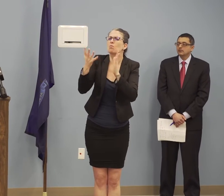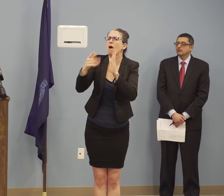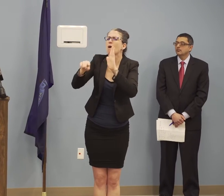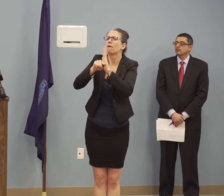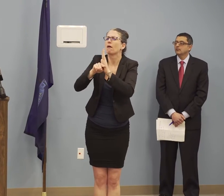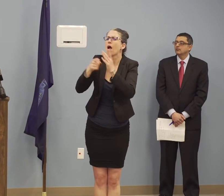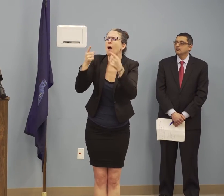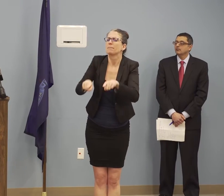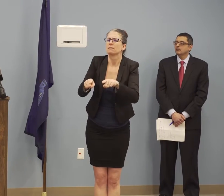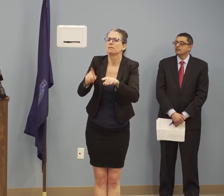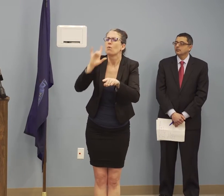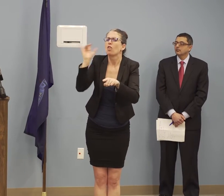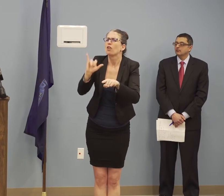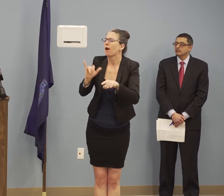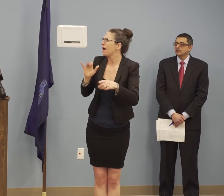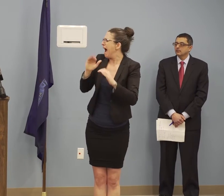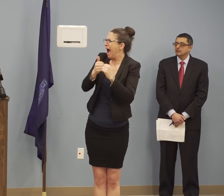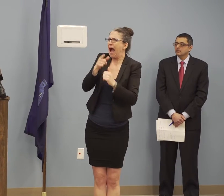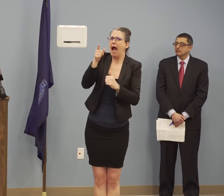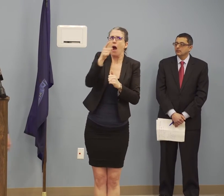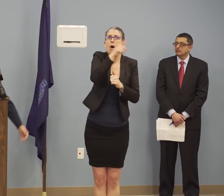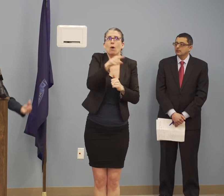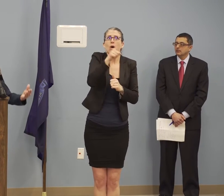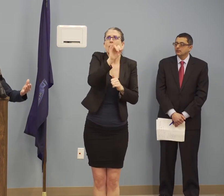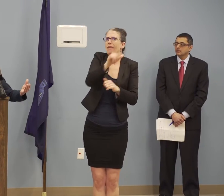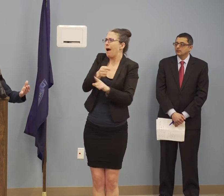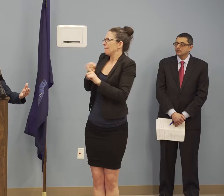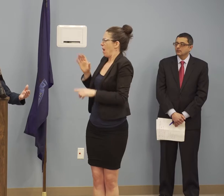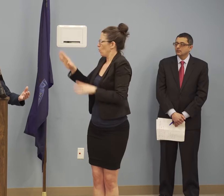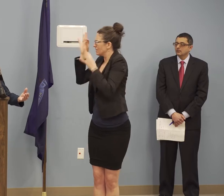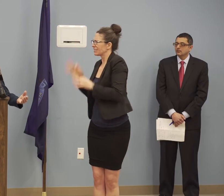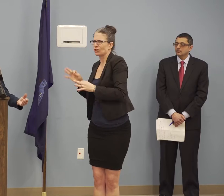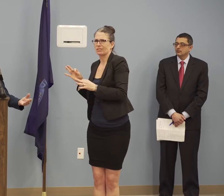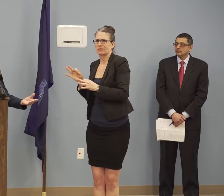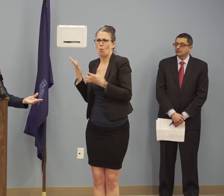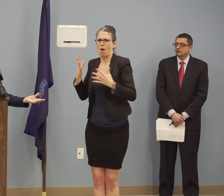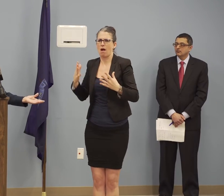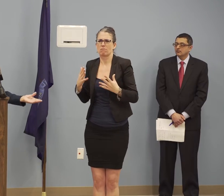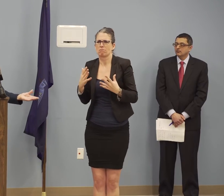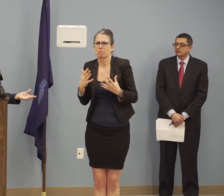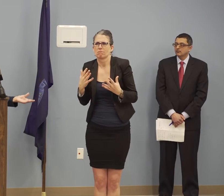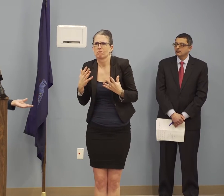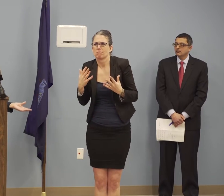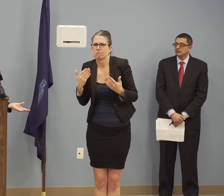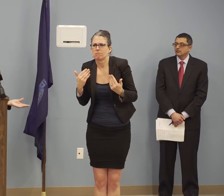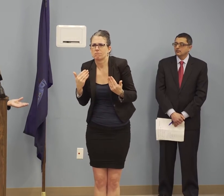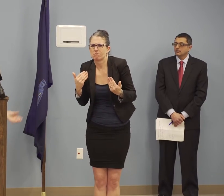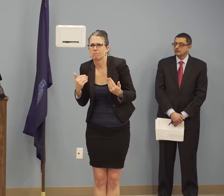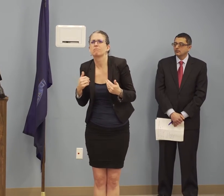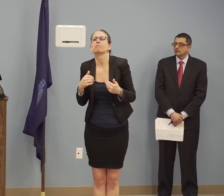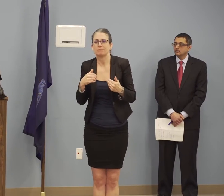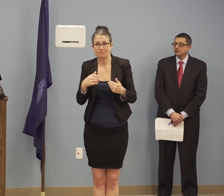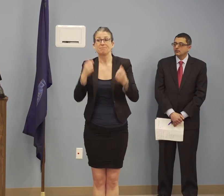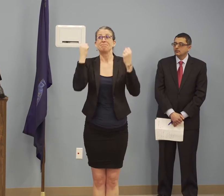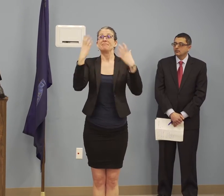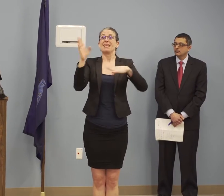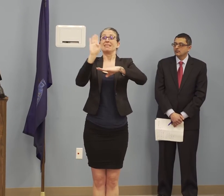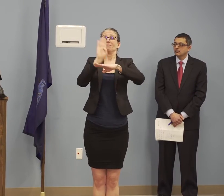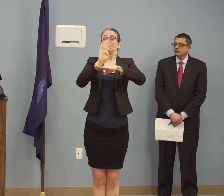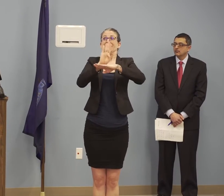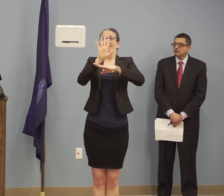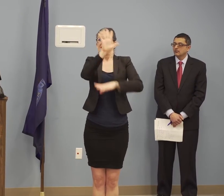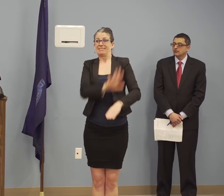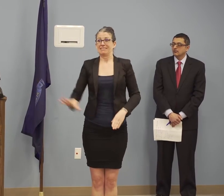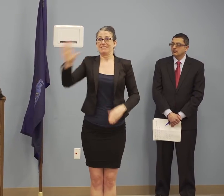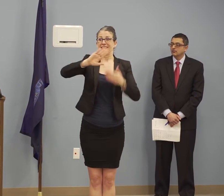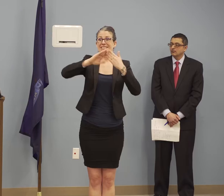decision? Many of them voluntarily close. mean, it St. Patrick's Day, one of the biggest business days for bars and restaurants in